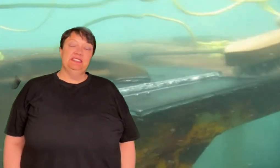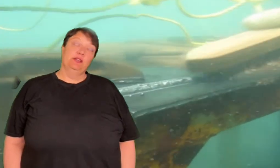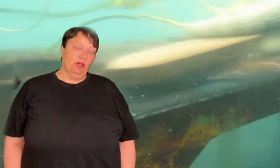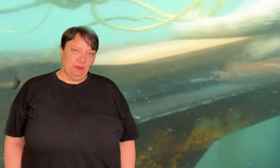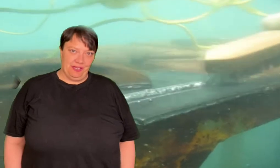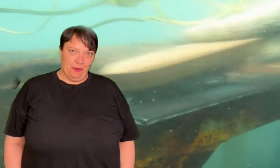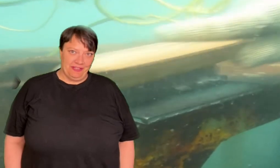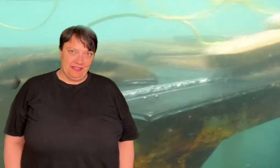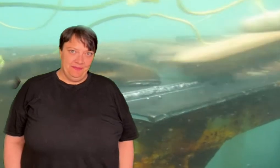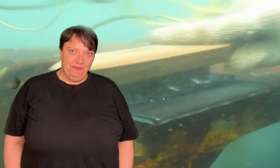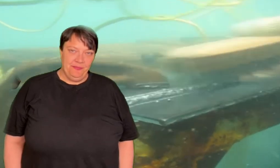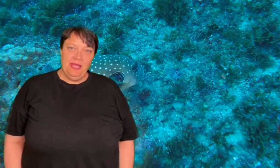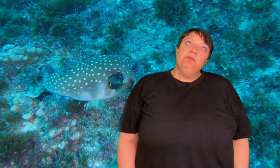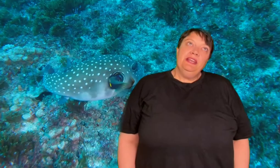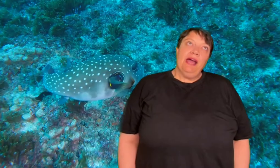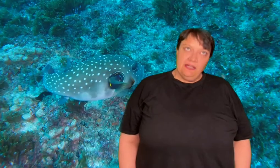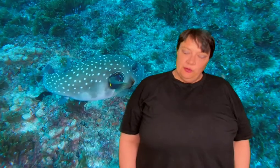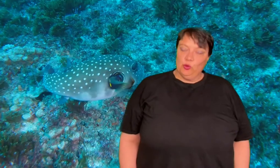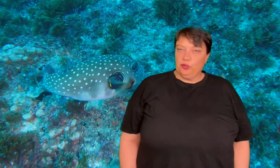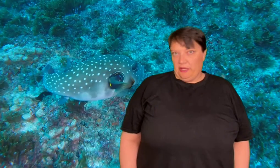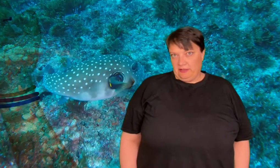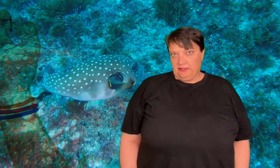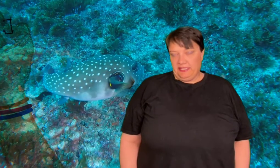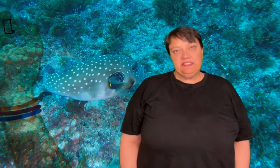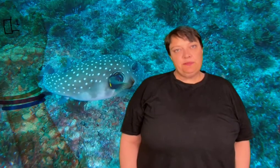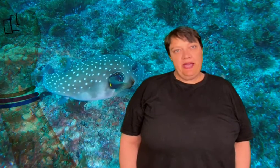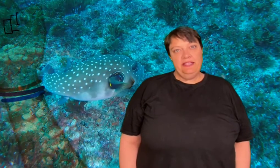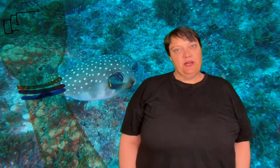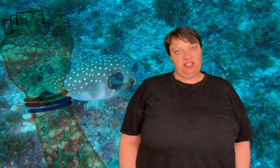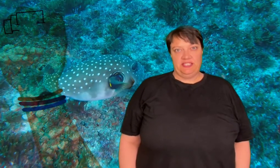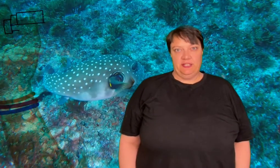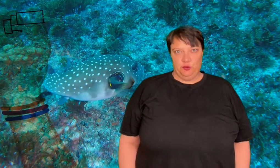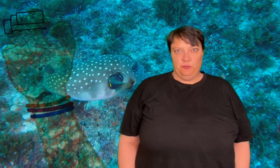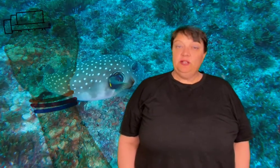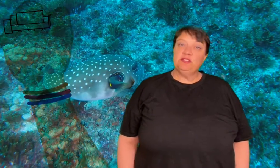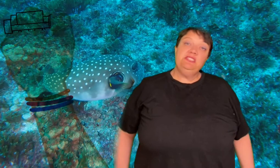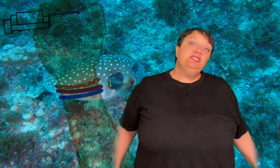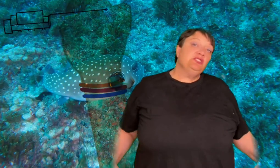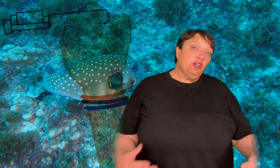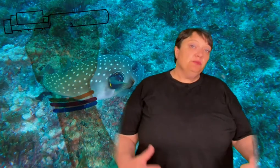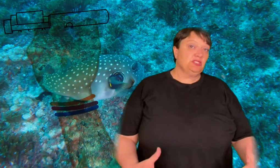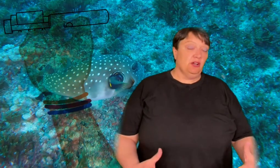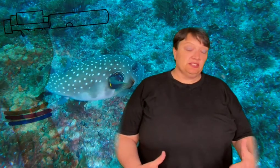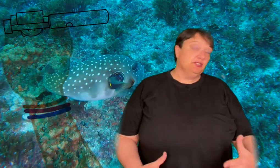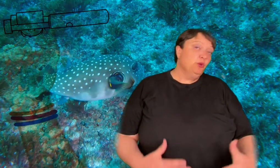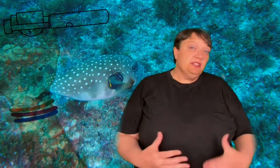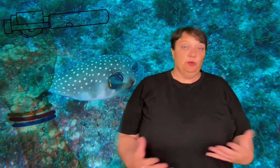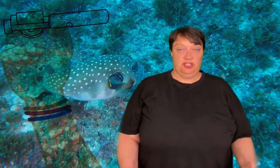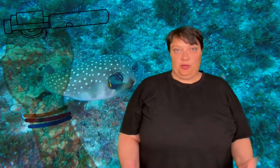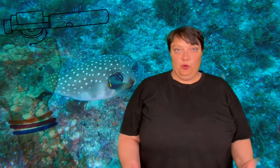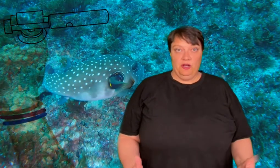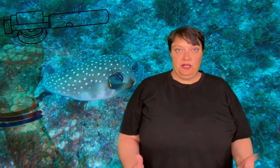first is an oil rig welder but an underwater welder gets paid as much as they do because of these circumstances